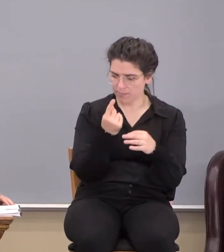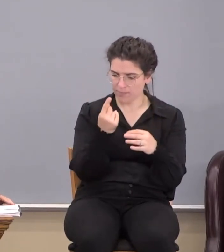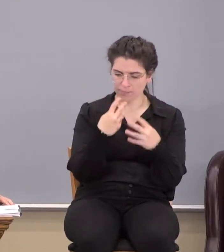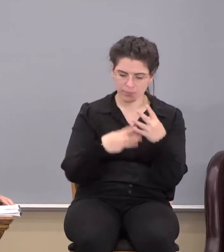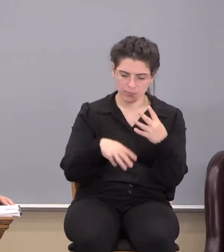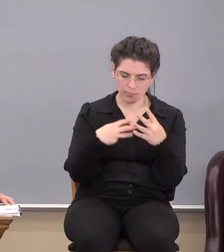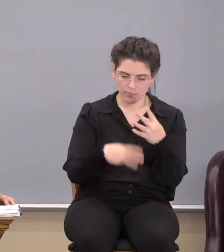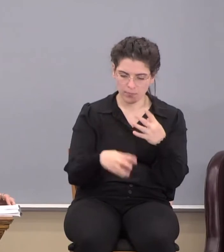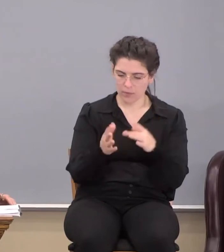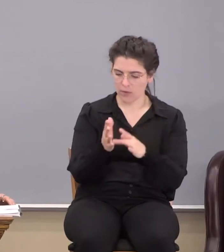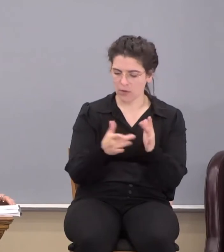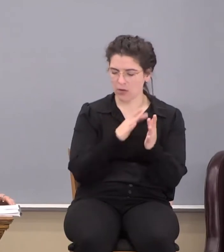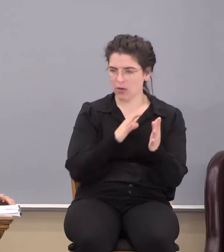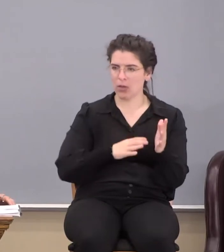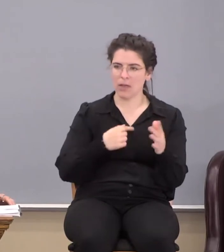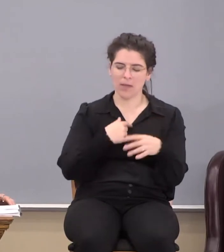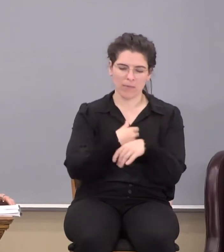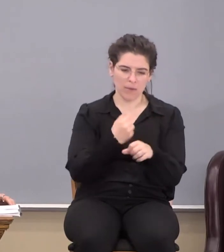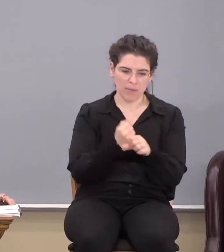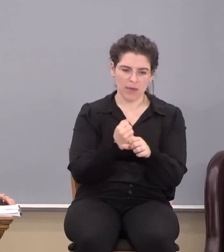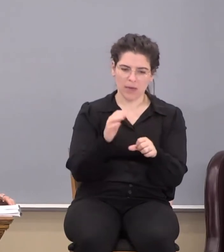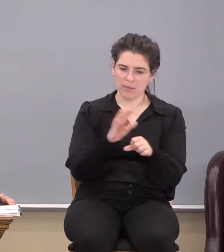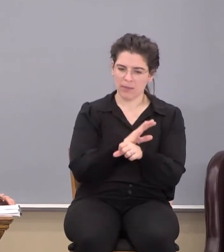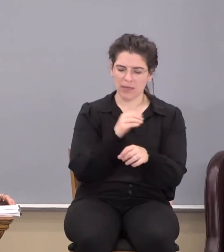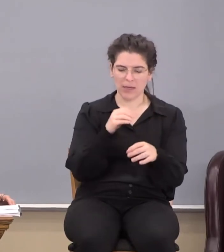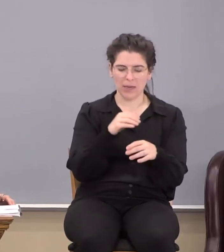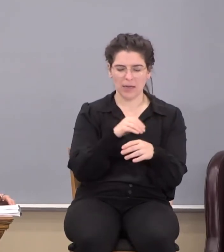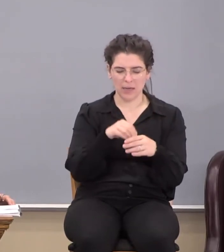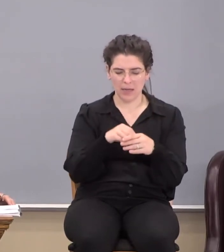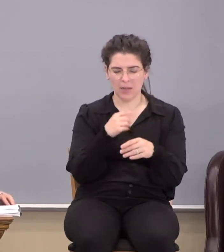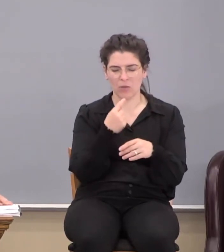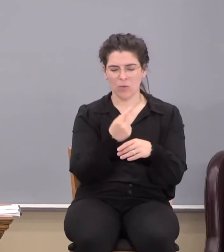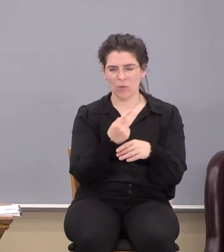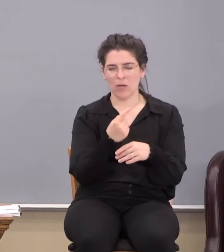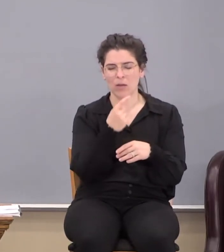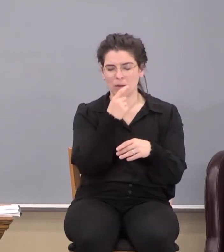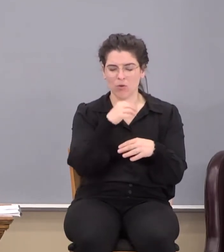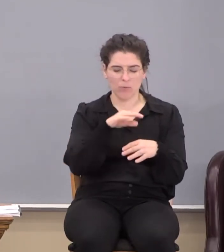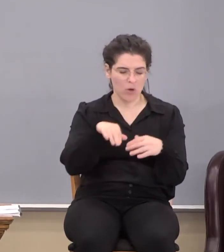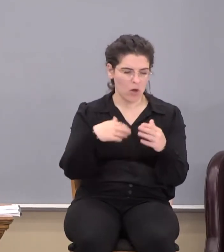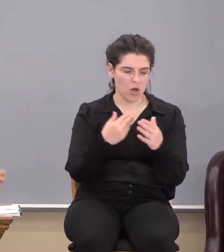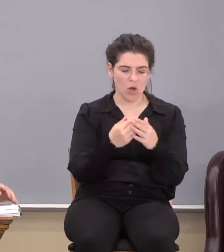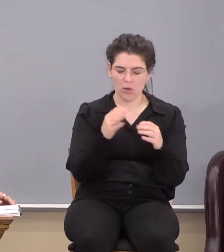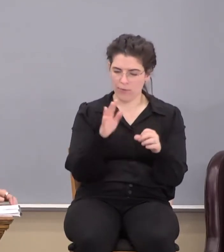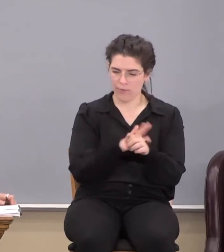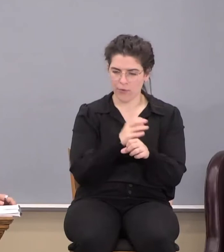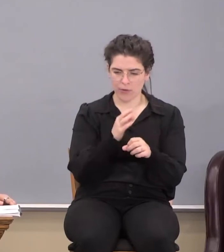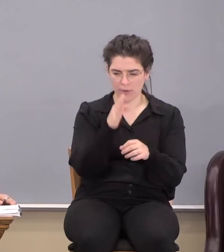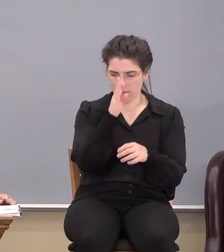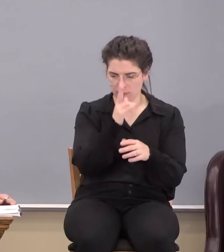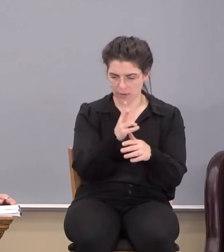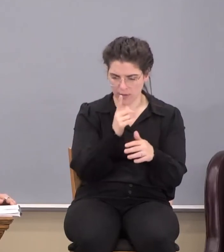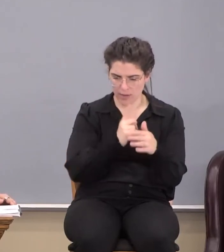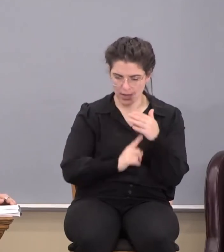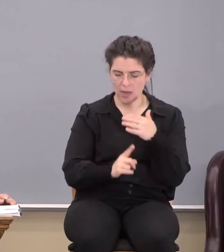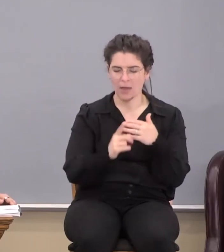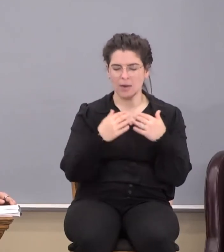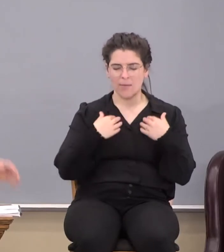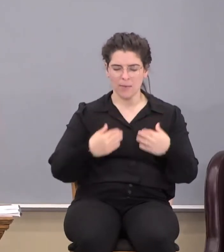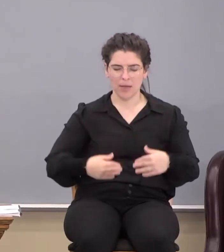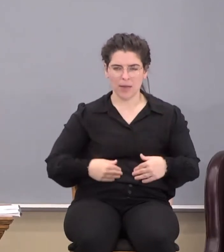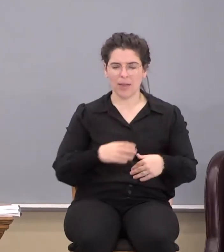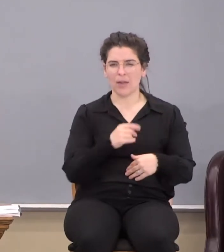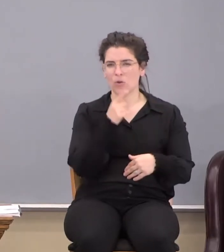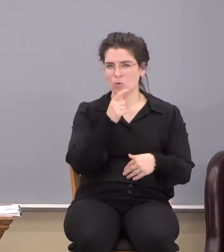Jesus Christ, I have been made complete in the one who is, in whom all the fullness of the Godhead dwells bodily,